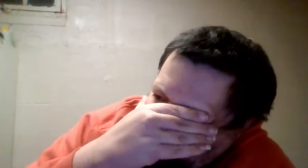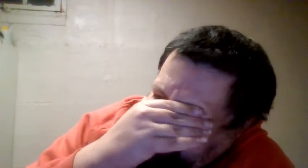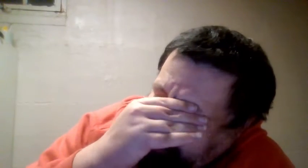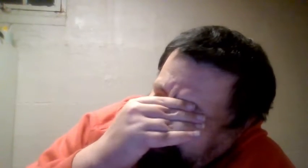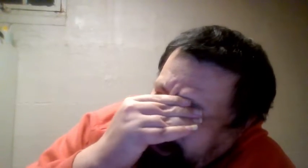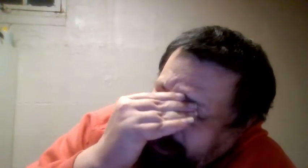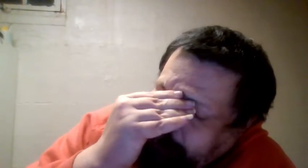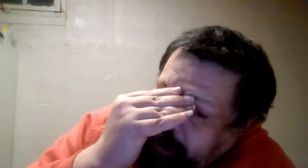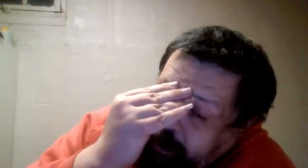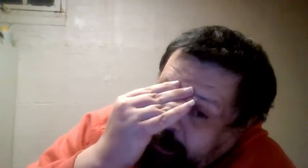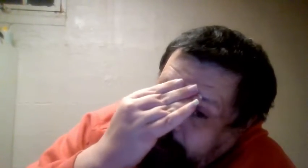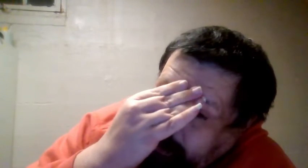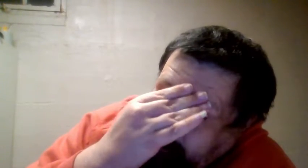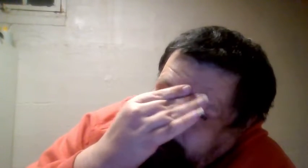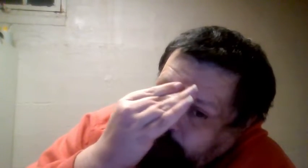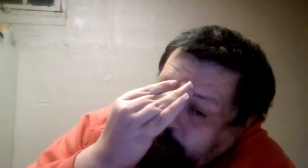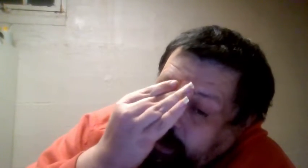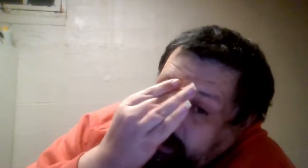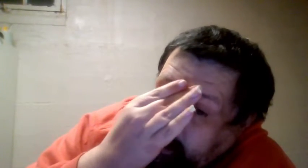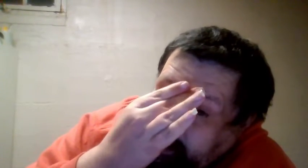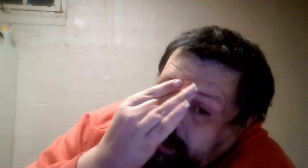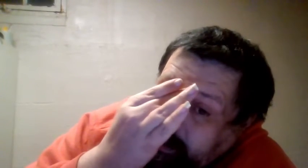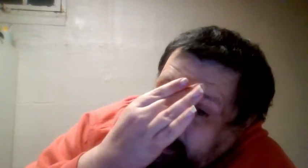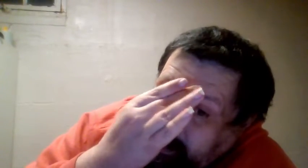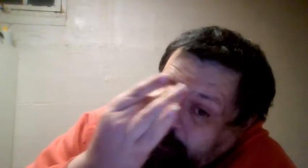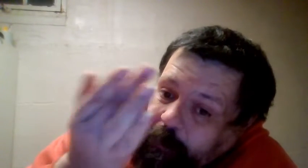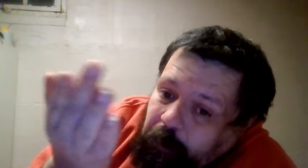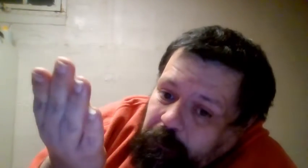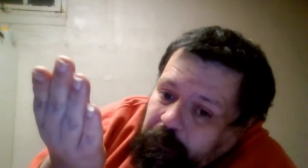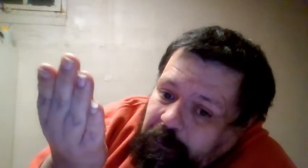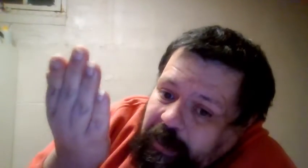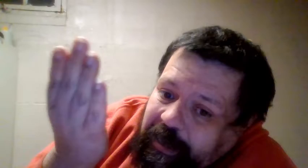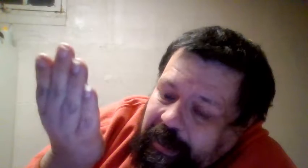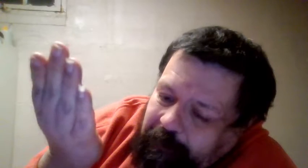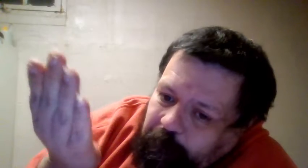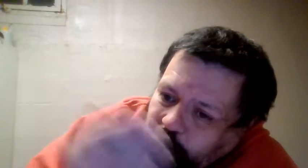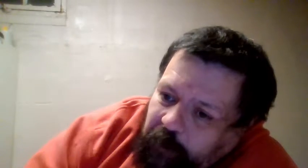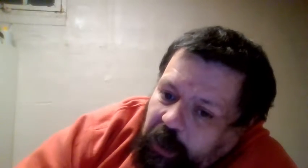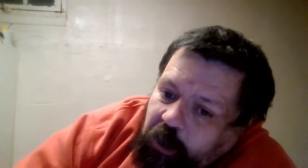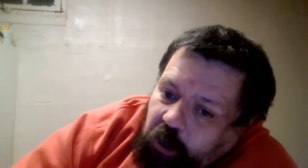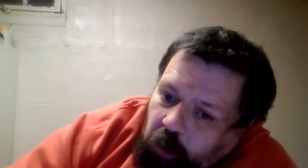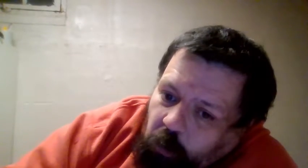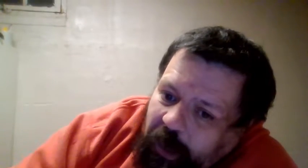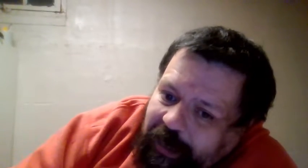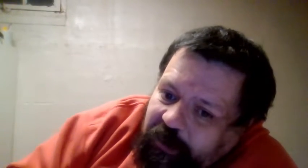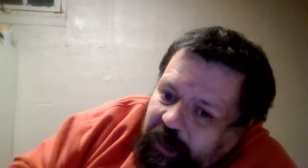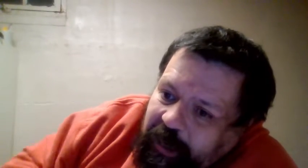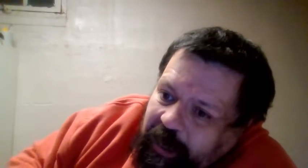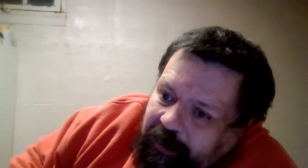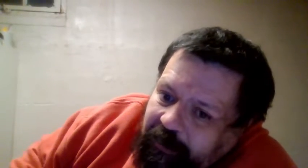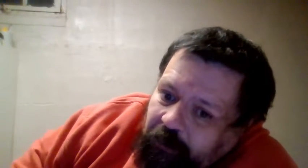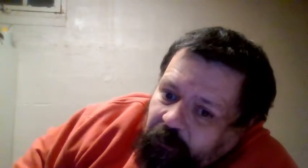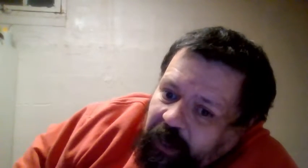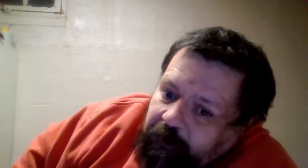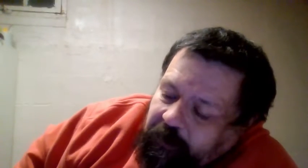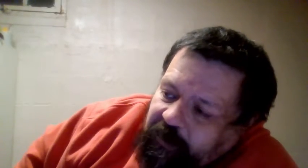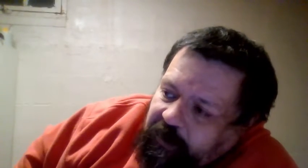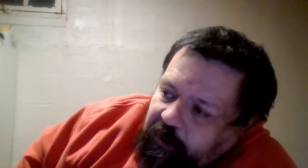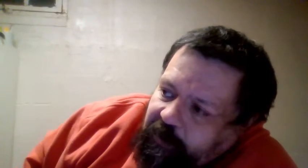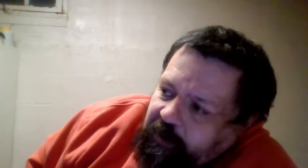Gotta be kidding me. People, again, go watch any Survivor Series